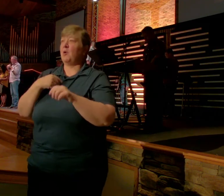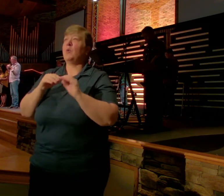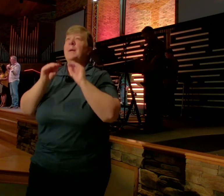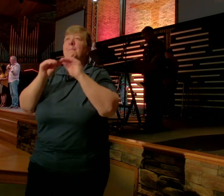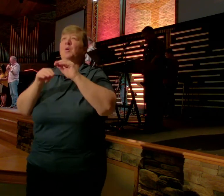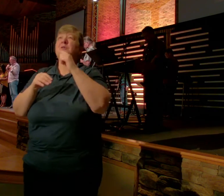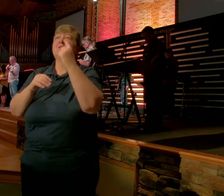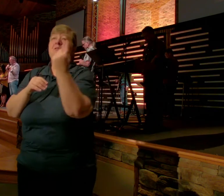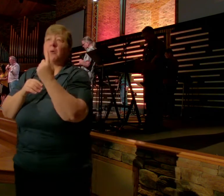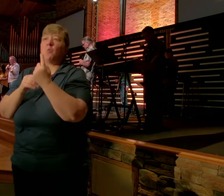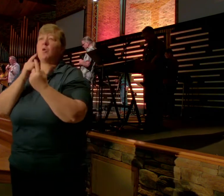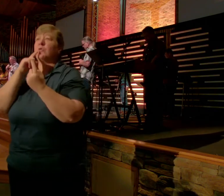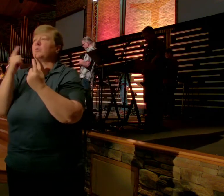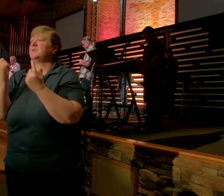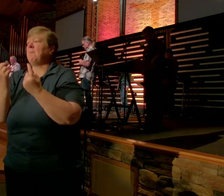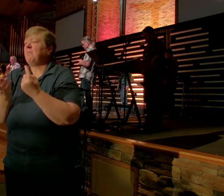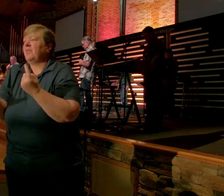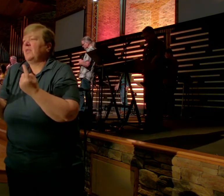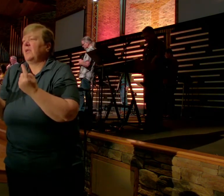the throne of our heart